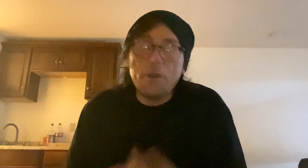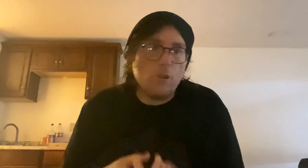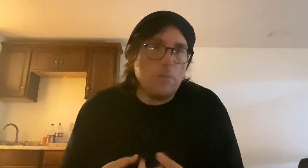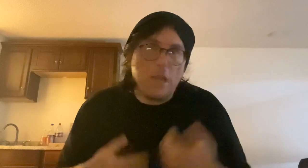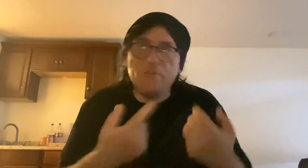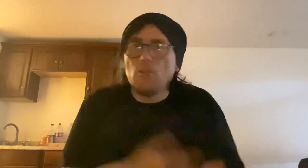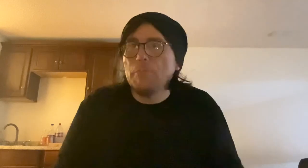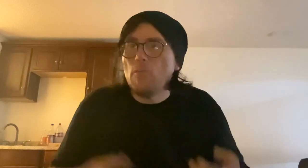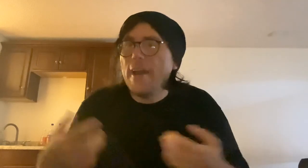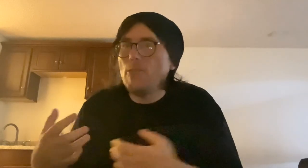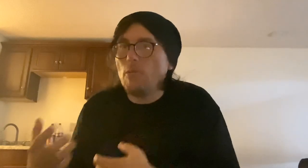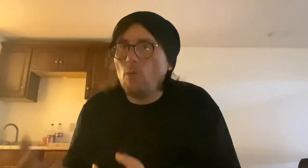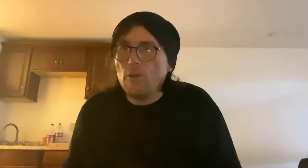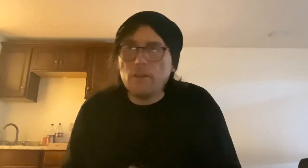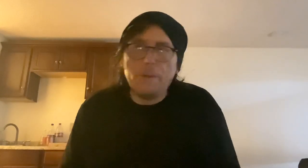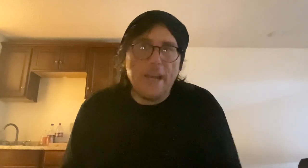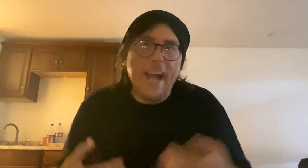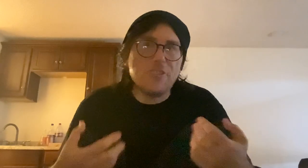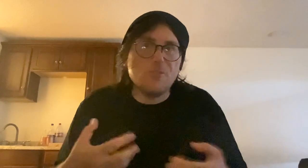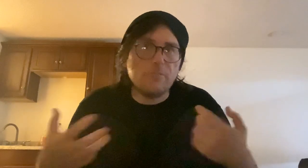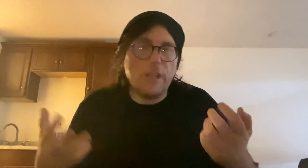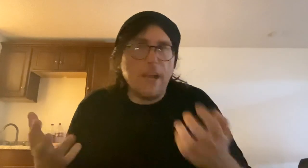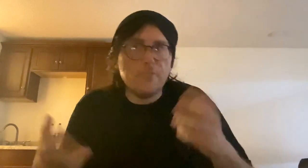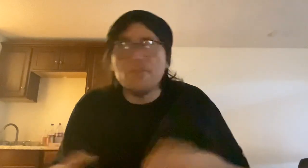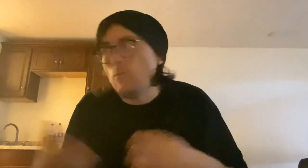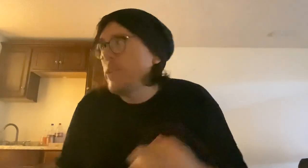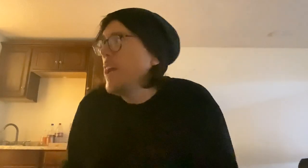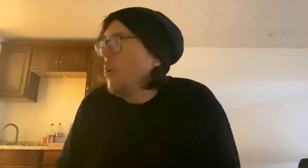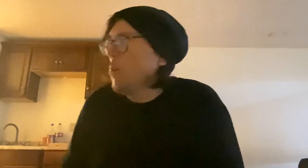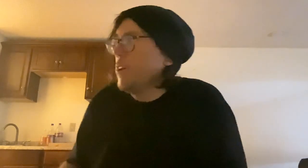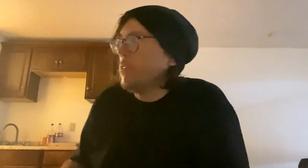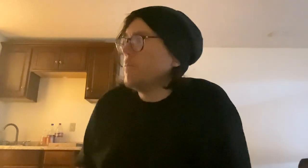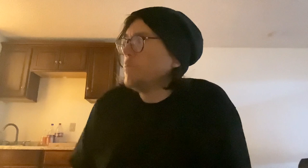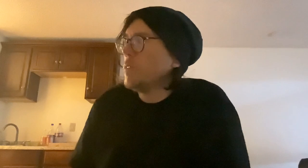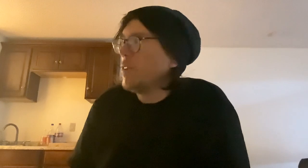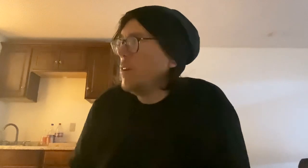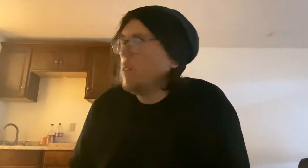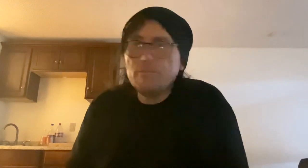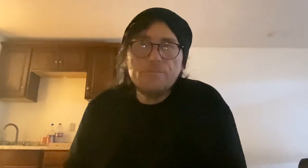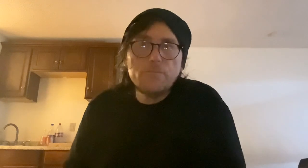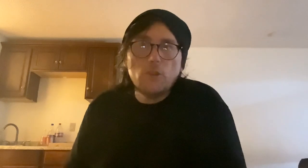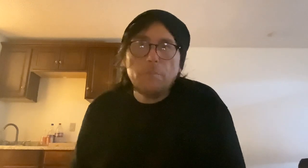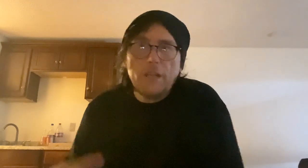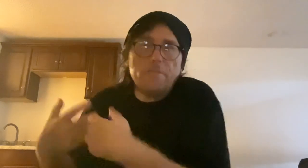you're going to be. If you're going to be a writer or you're going to be an actor, you know, actors, whatever, or you're going to be in the,